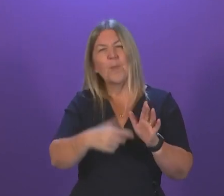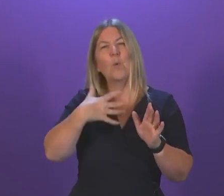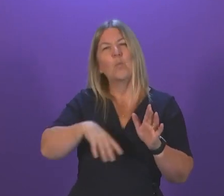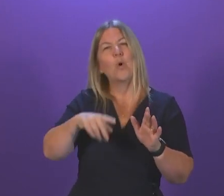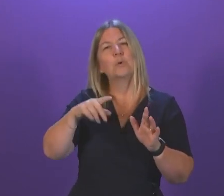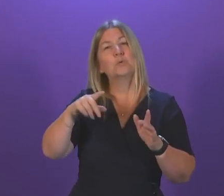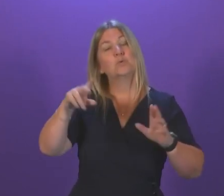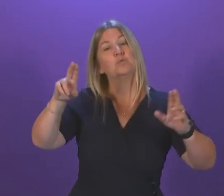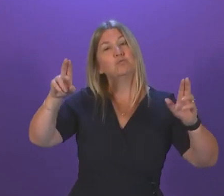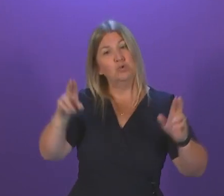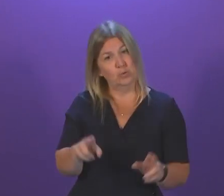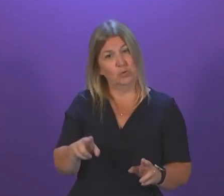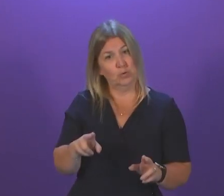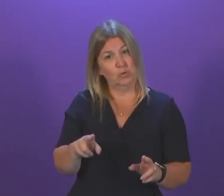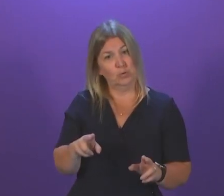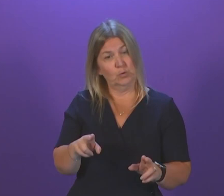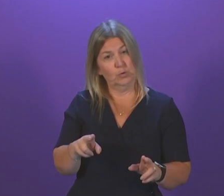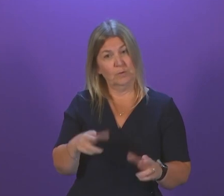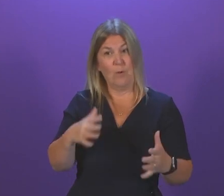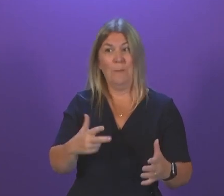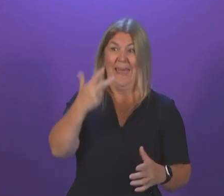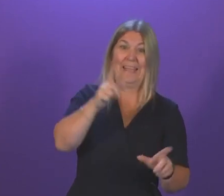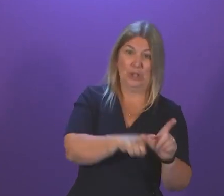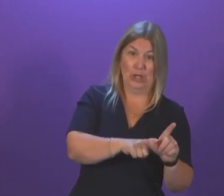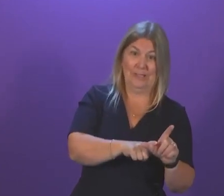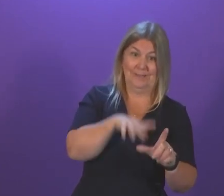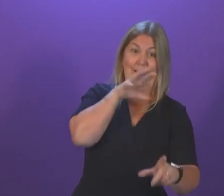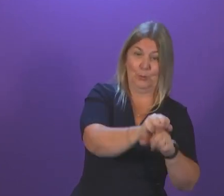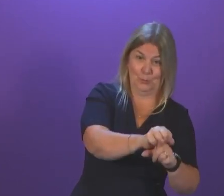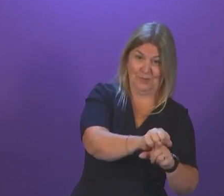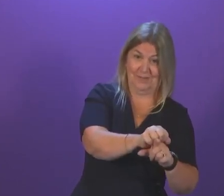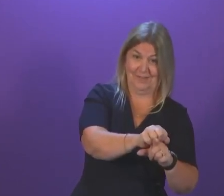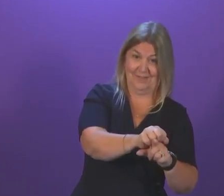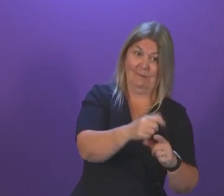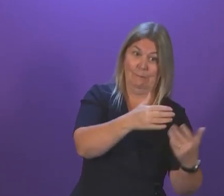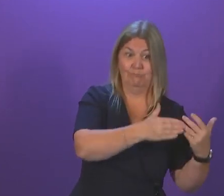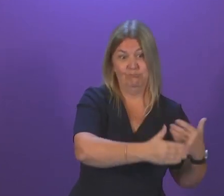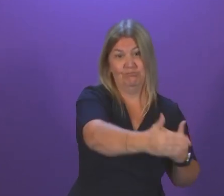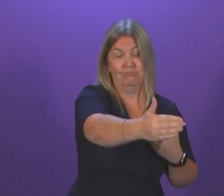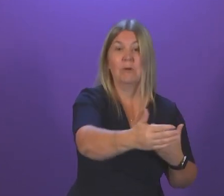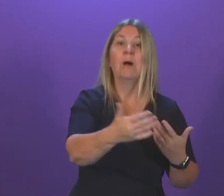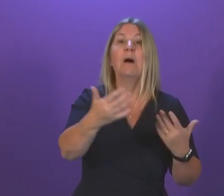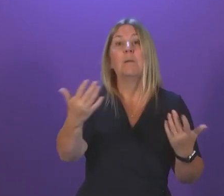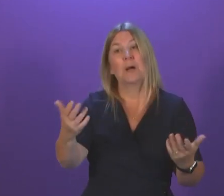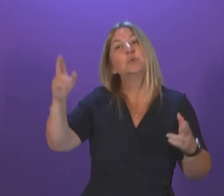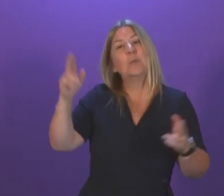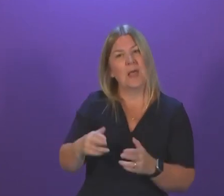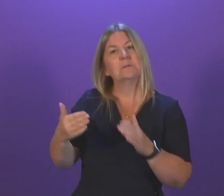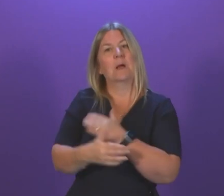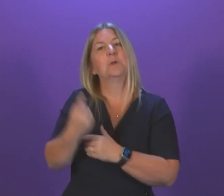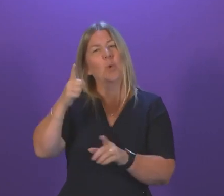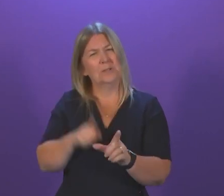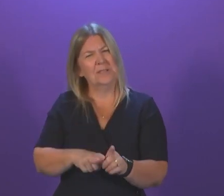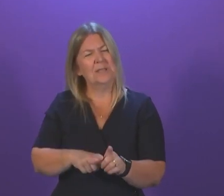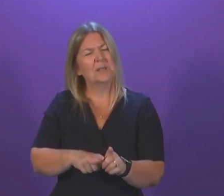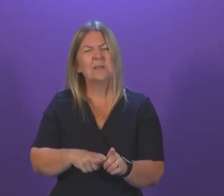from eight years to less than a year in this parliamentary session. However, there is very little detail on how they plan to reach that